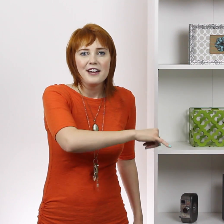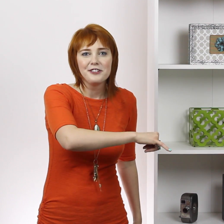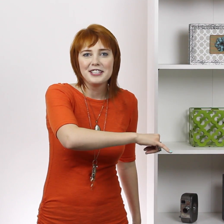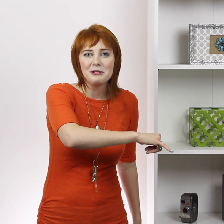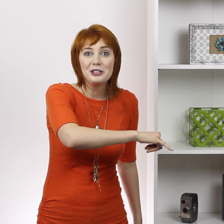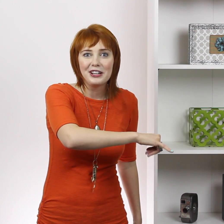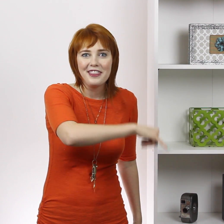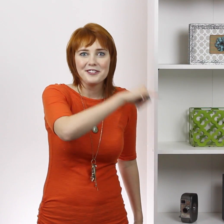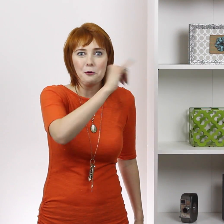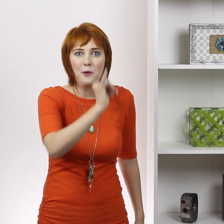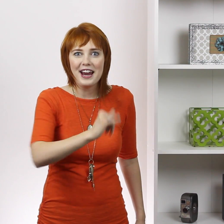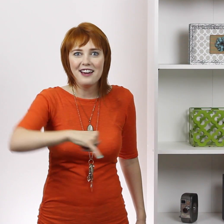for example, look, there's a whale.